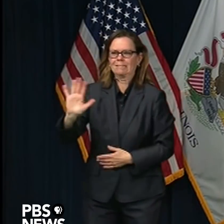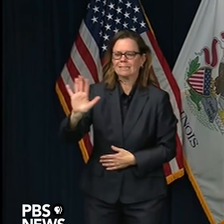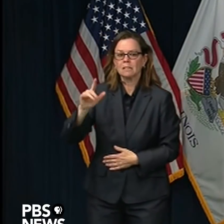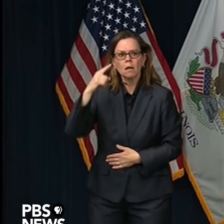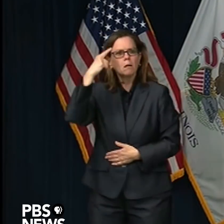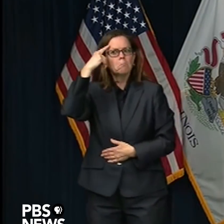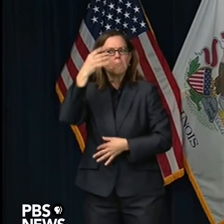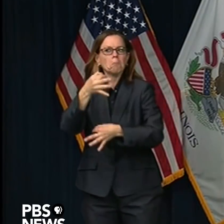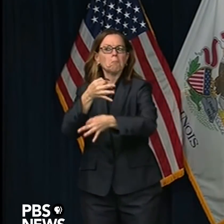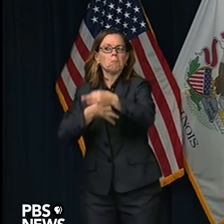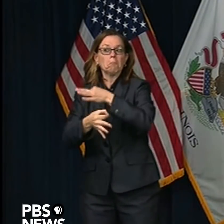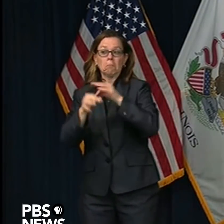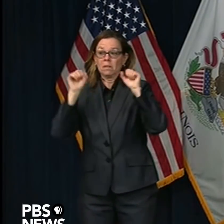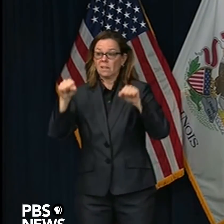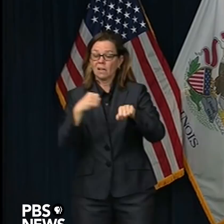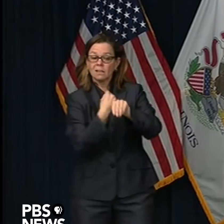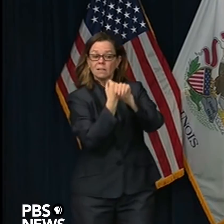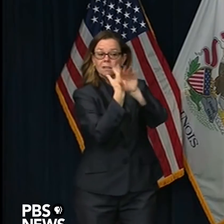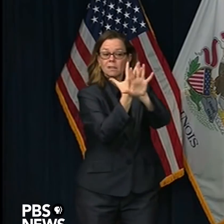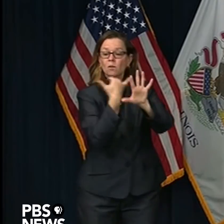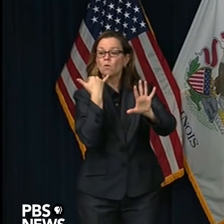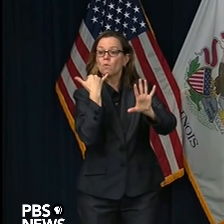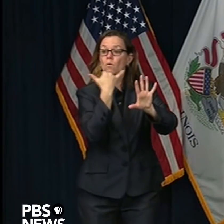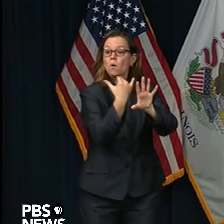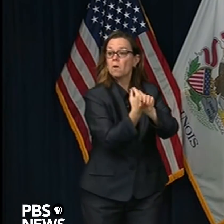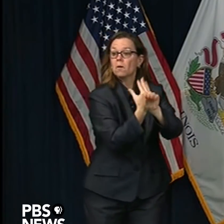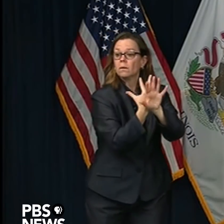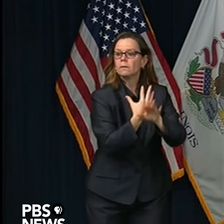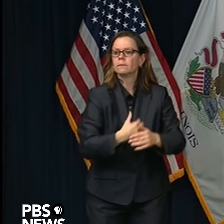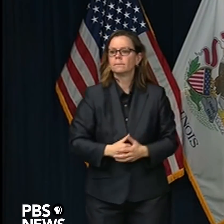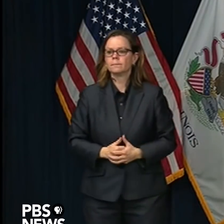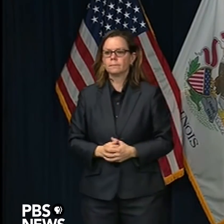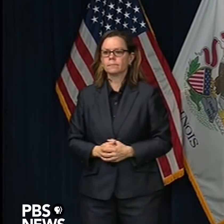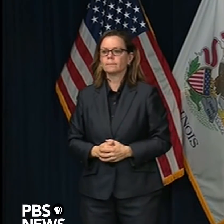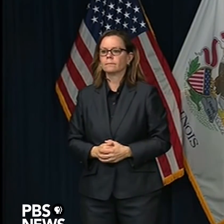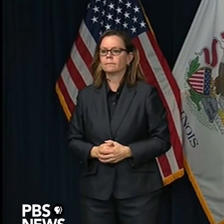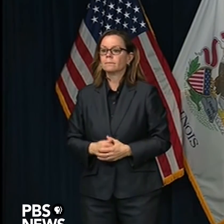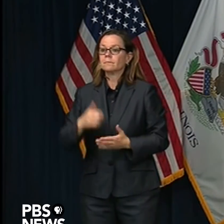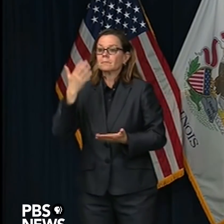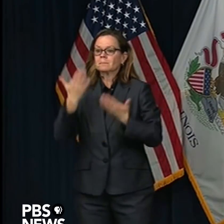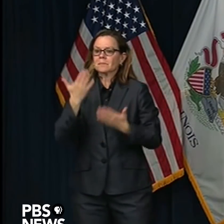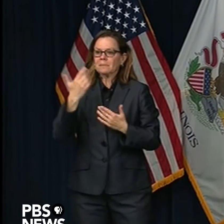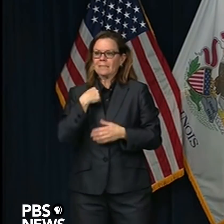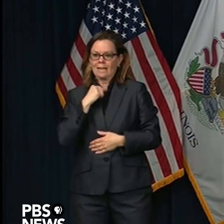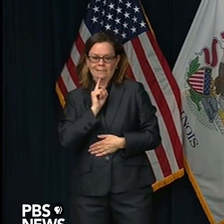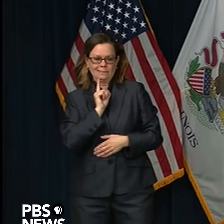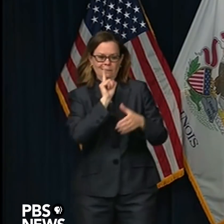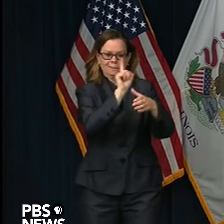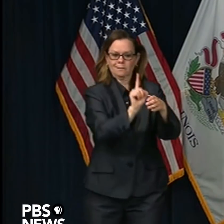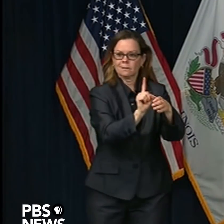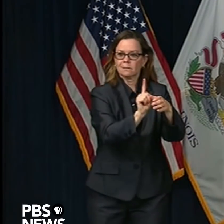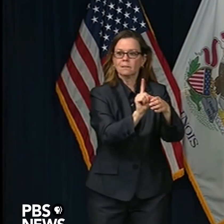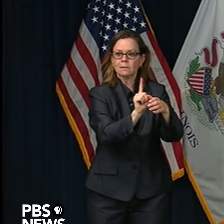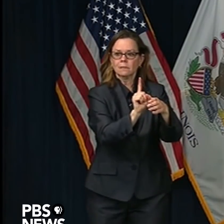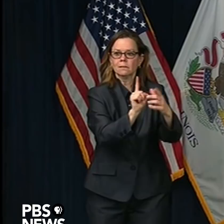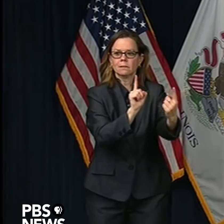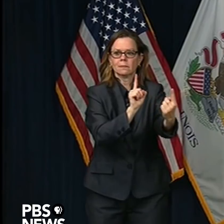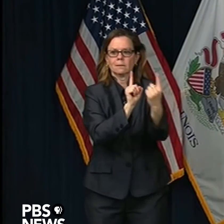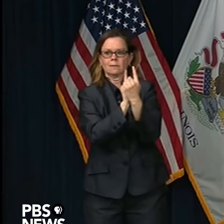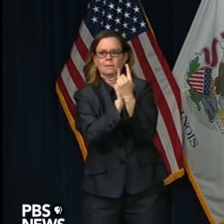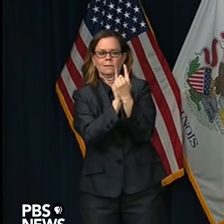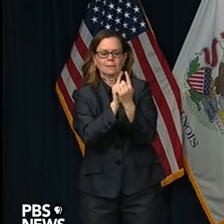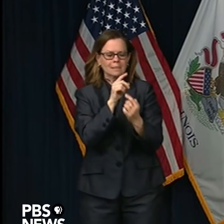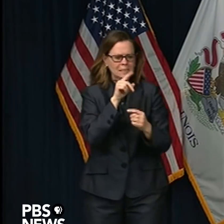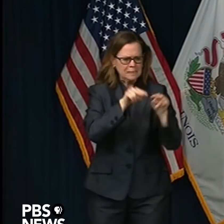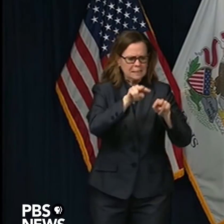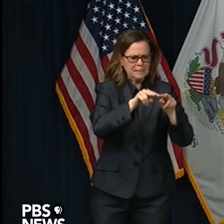hospital. So, again, a lot of steps were taken even before they had a single case. They do have some cases in some of their facilities